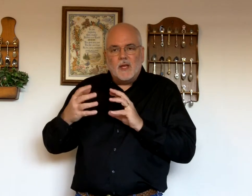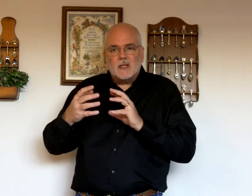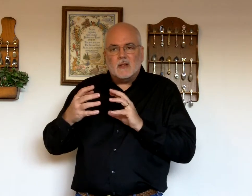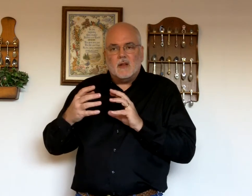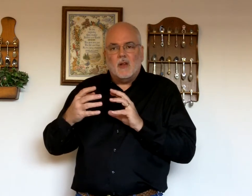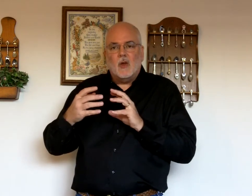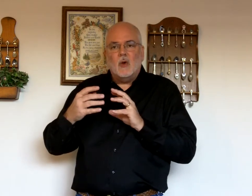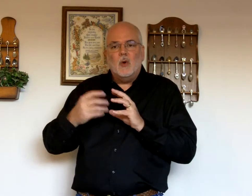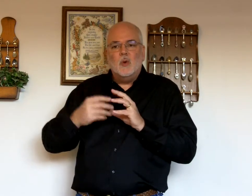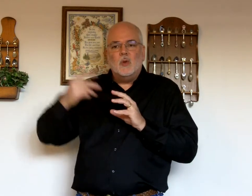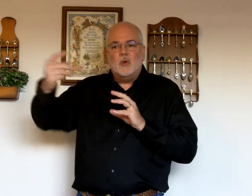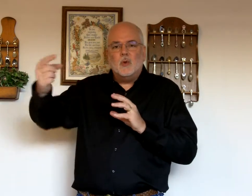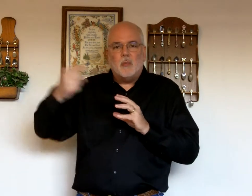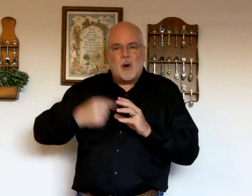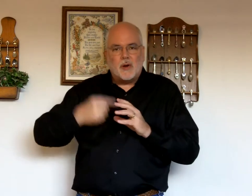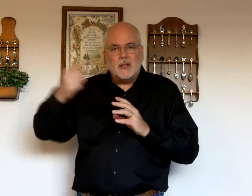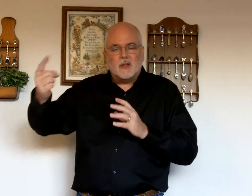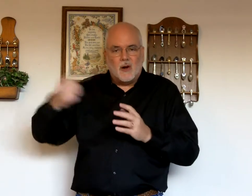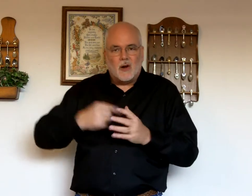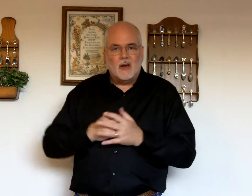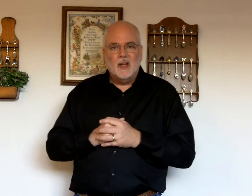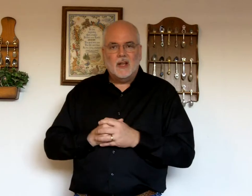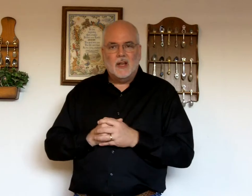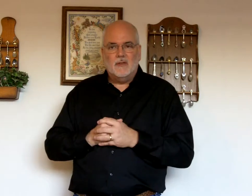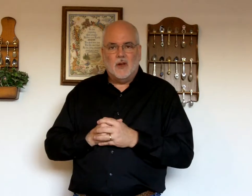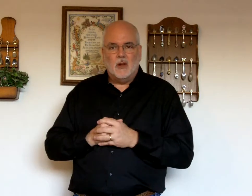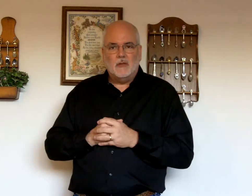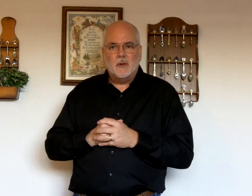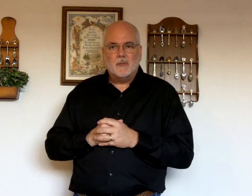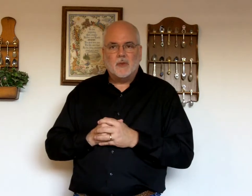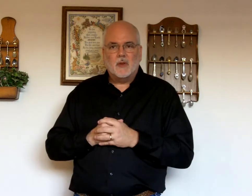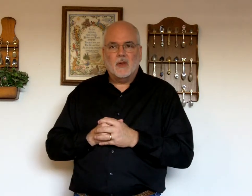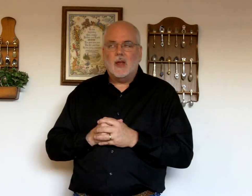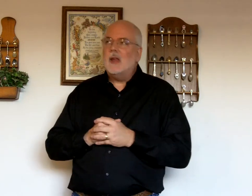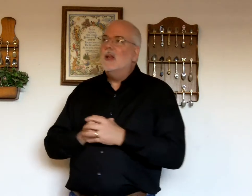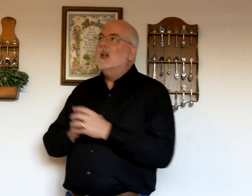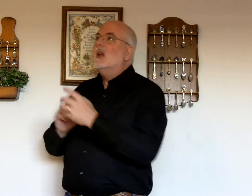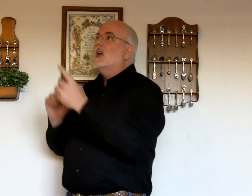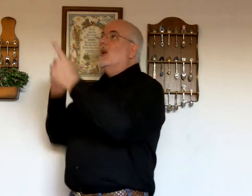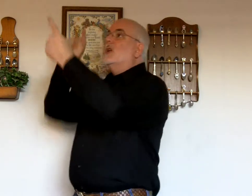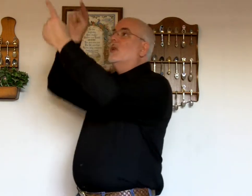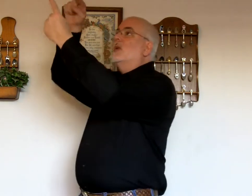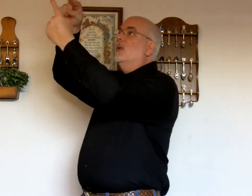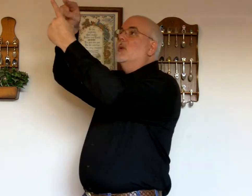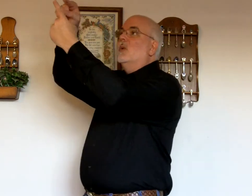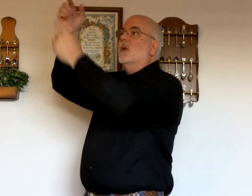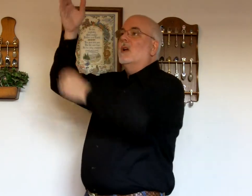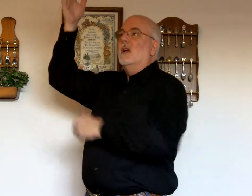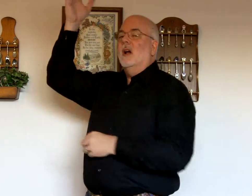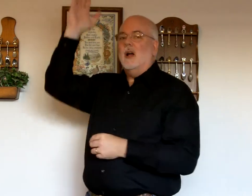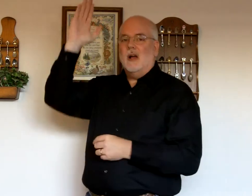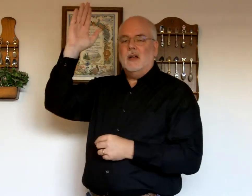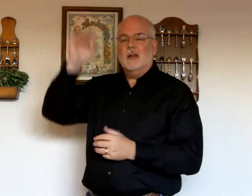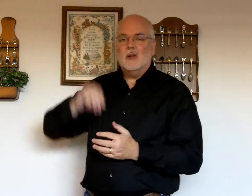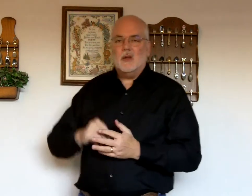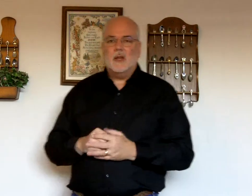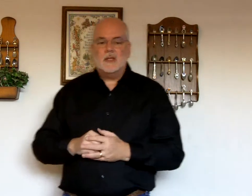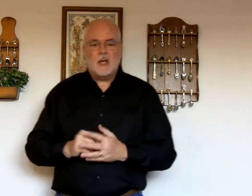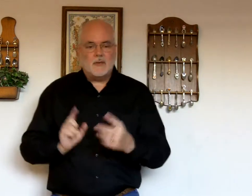who the two parties are involved okay to God okay this sign for